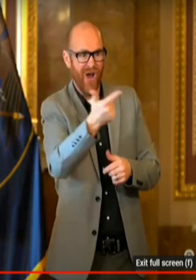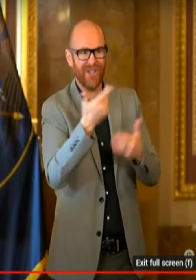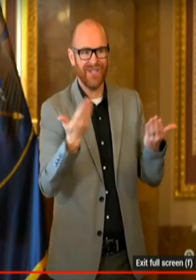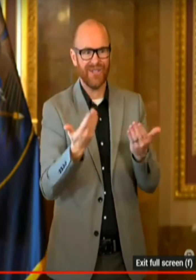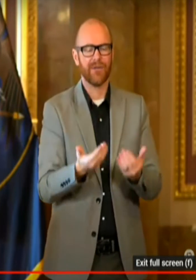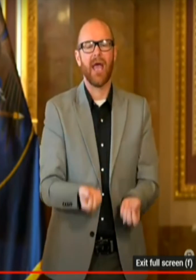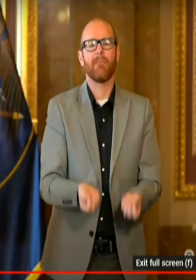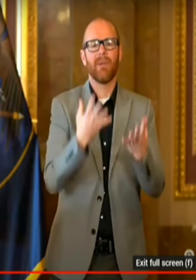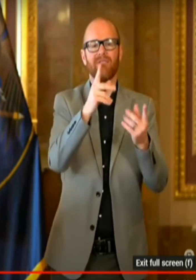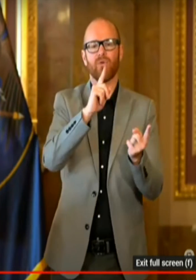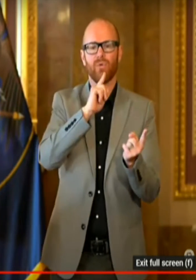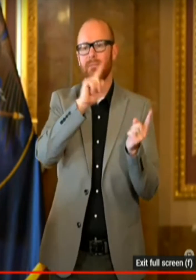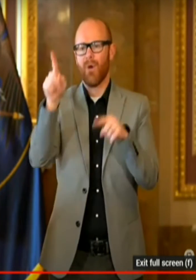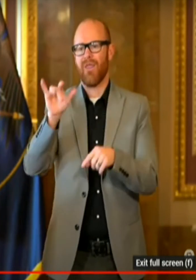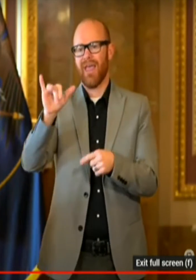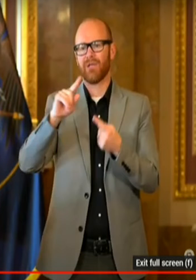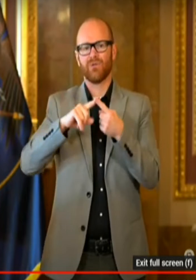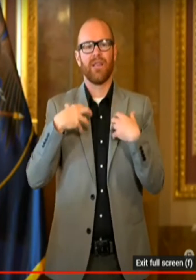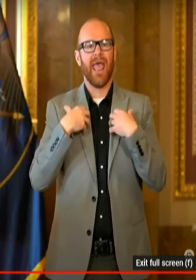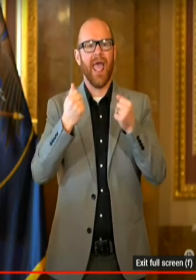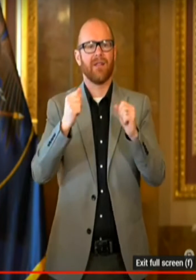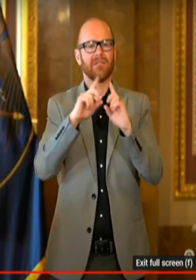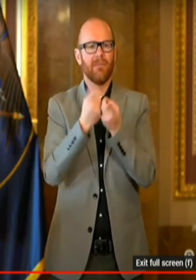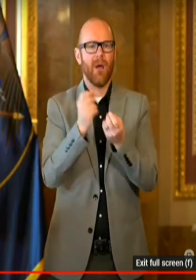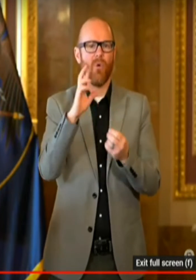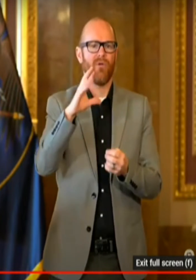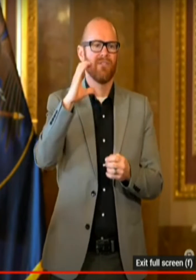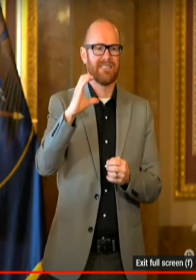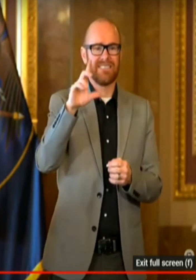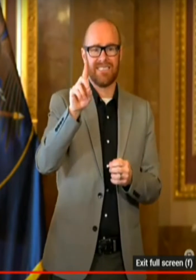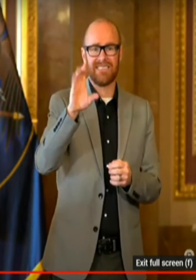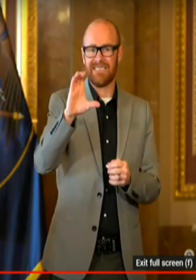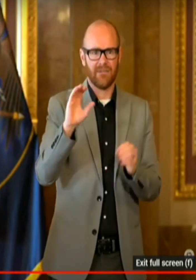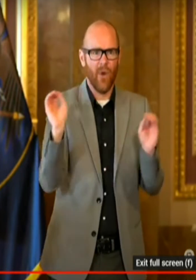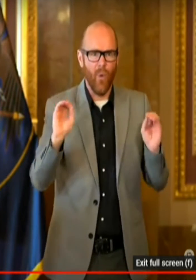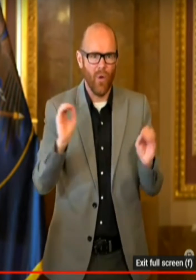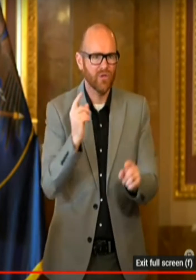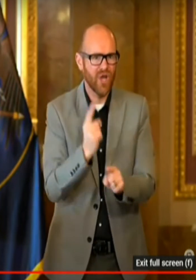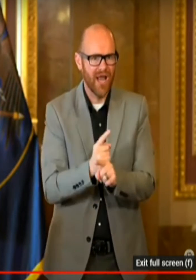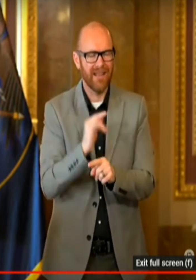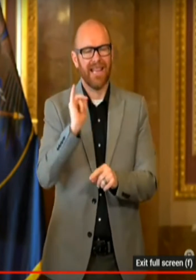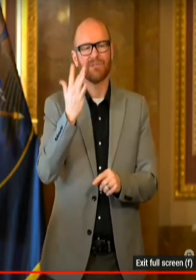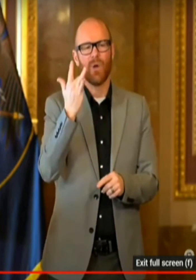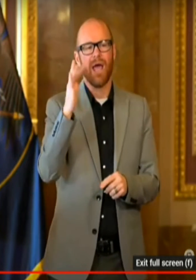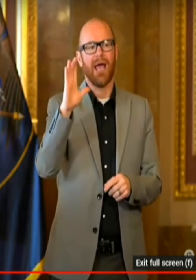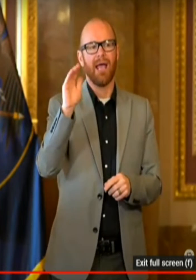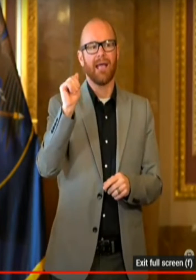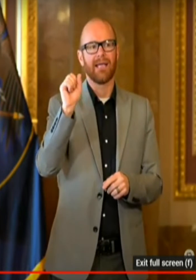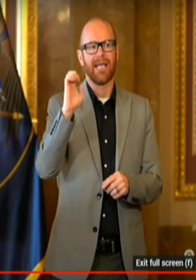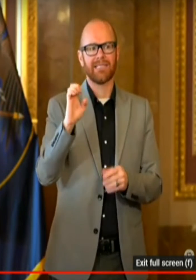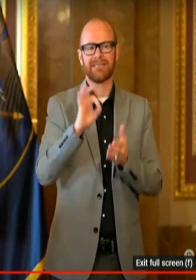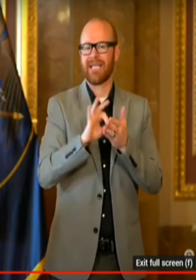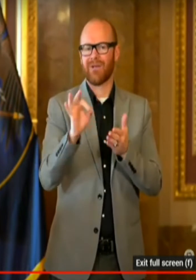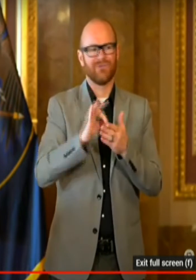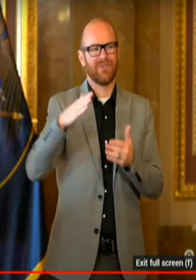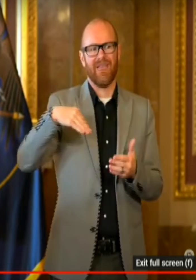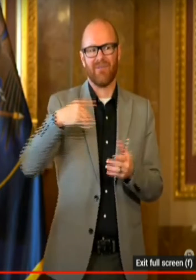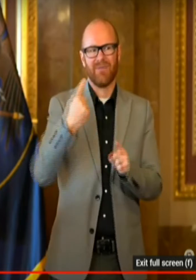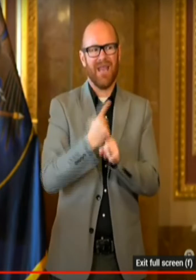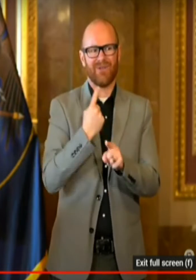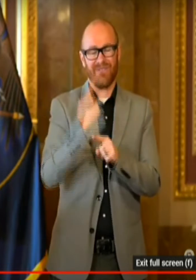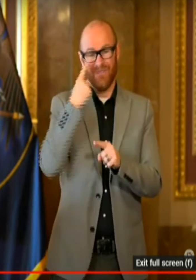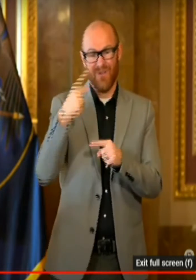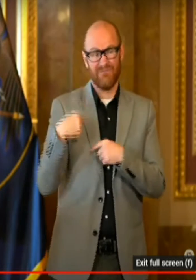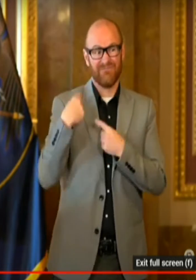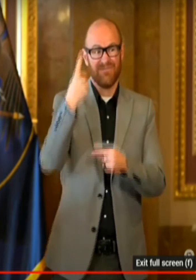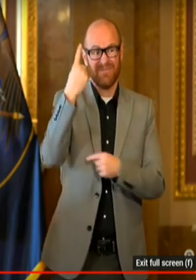you reported that to the State Health Department or the CDC? None of you reported that. That's why case counts have not been accurate for close to a year